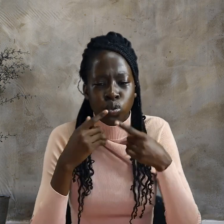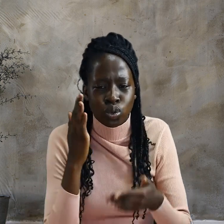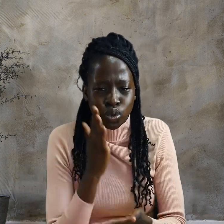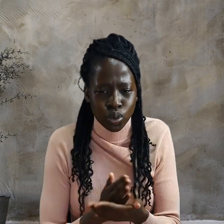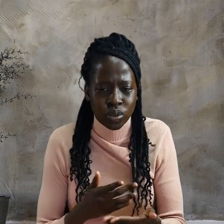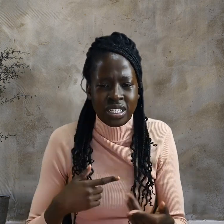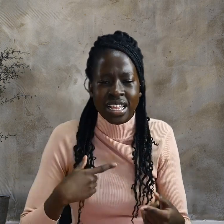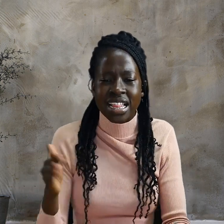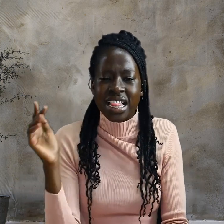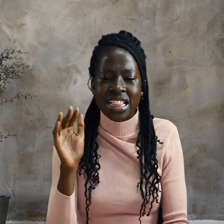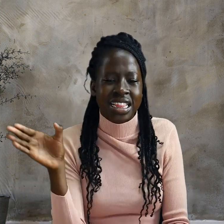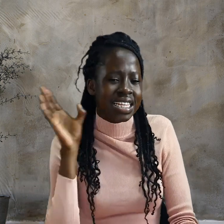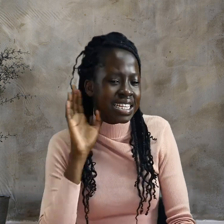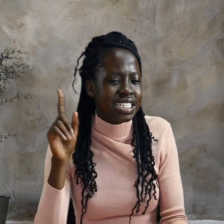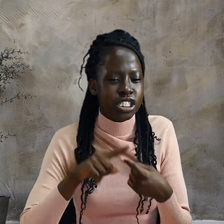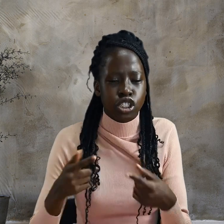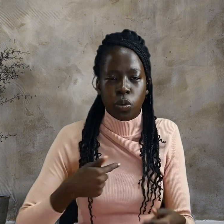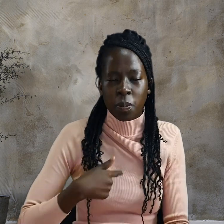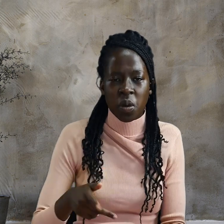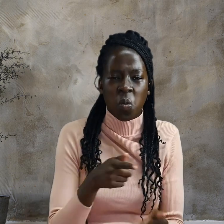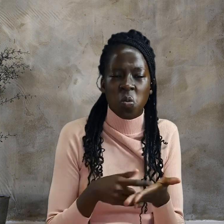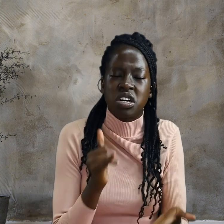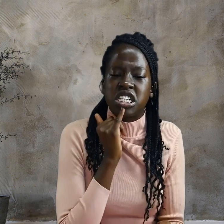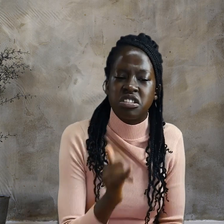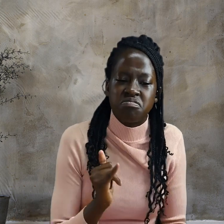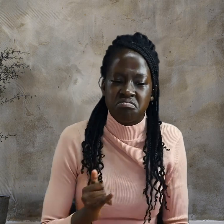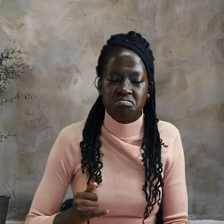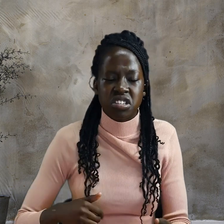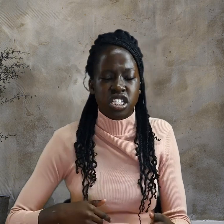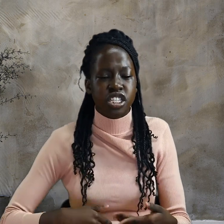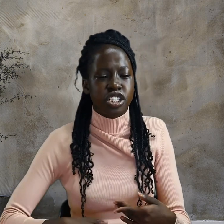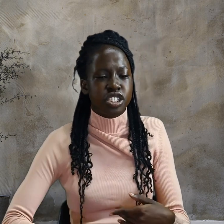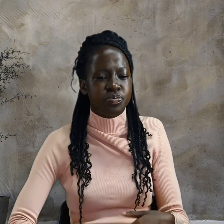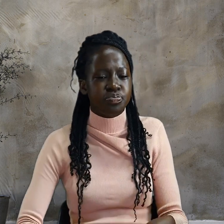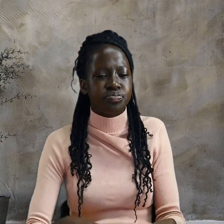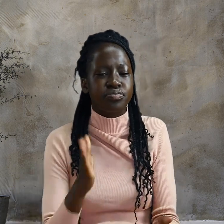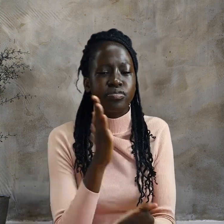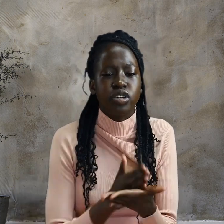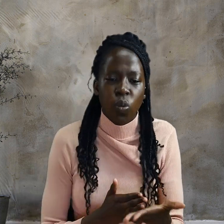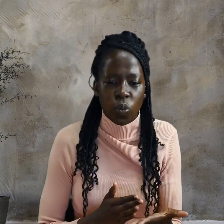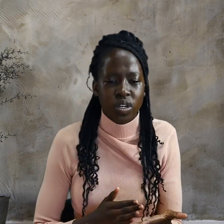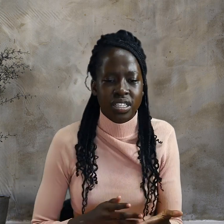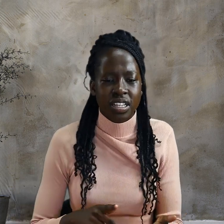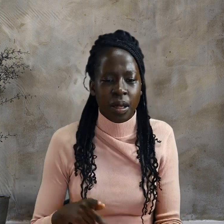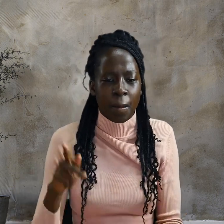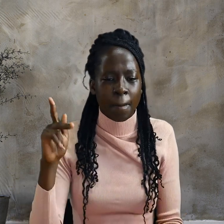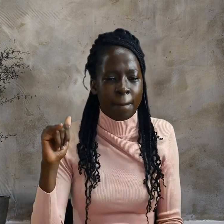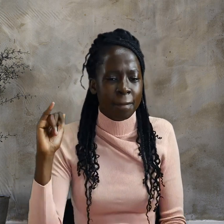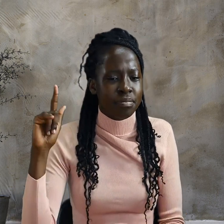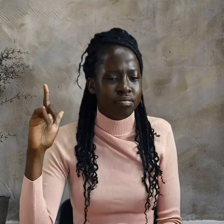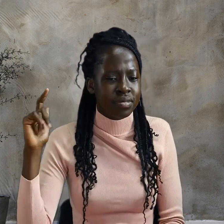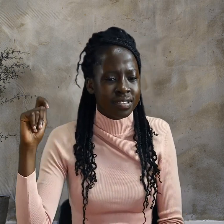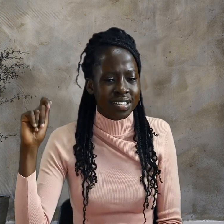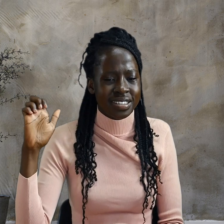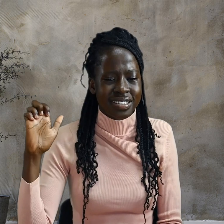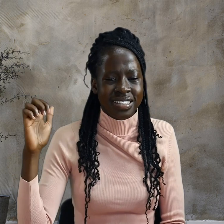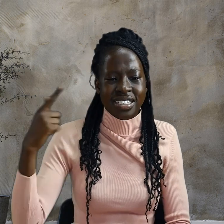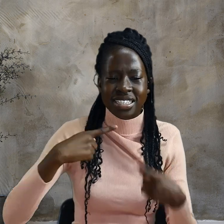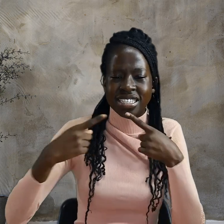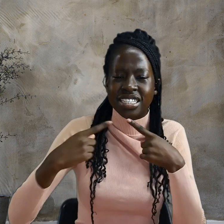With this, he went out again to the Jews, gathered there and said, I find no